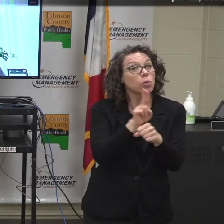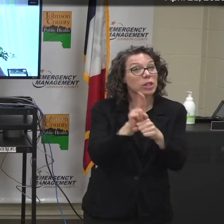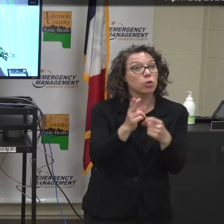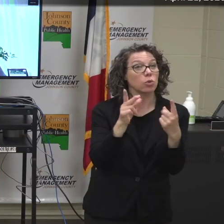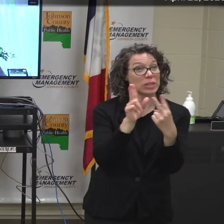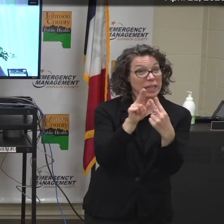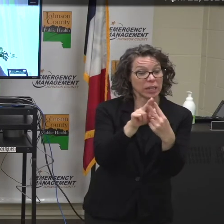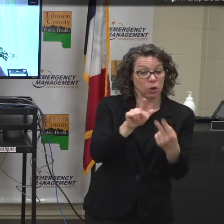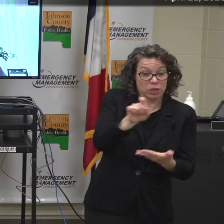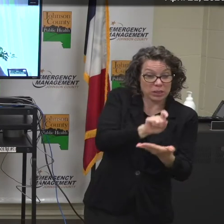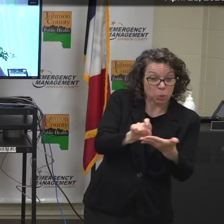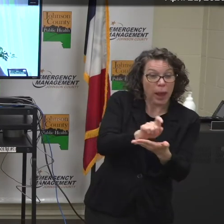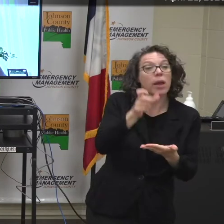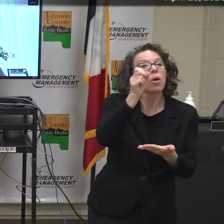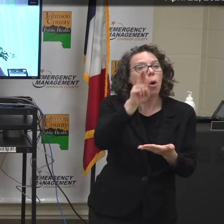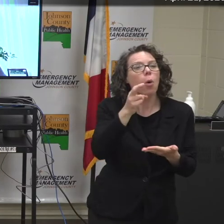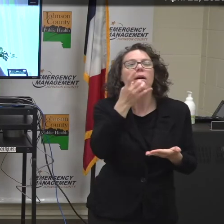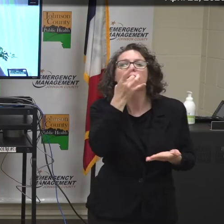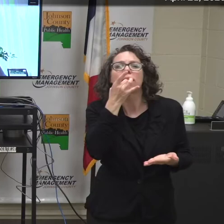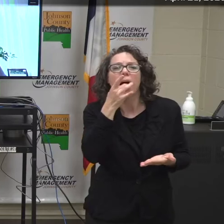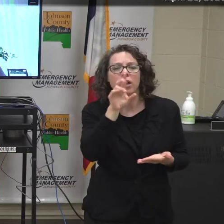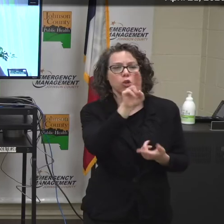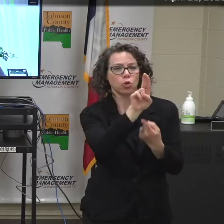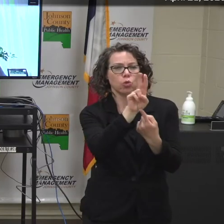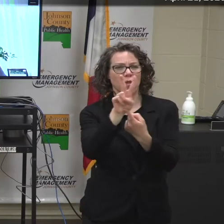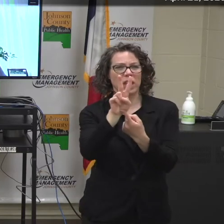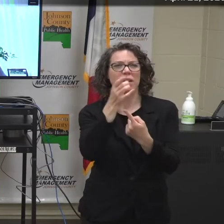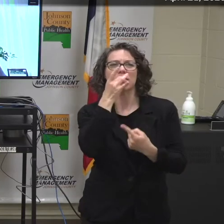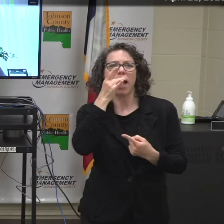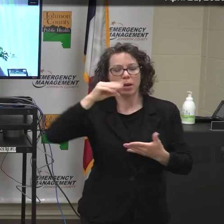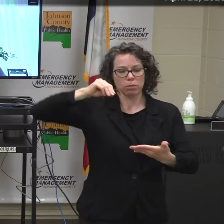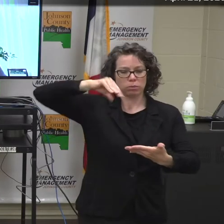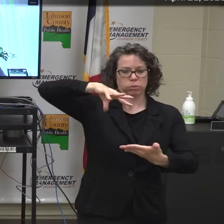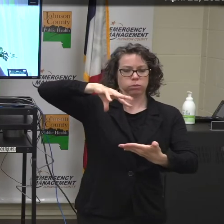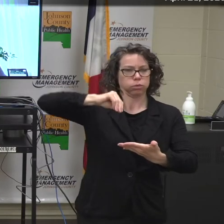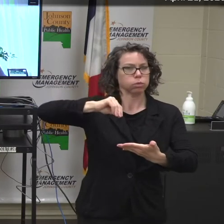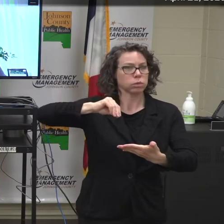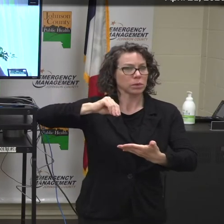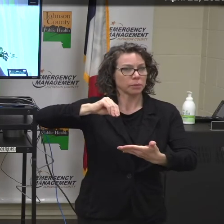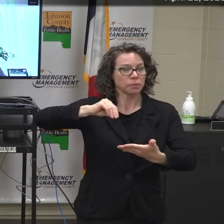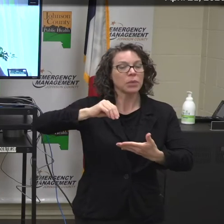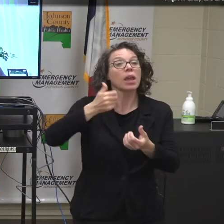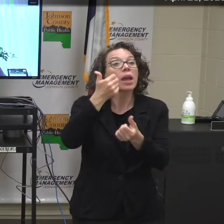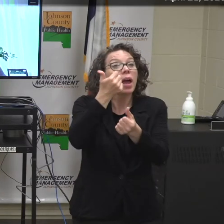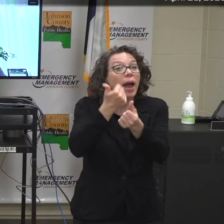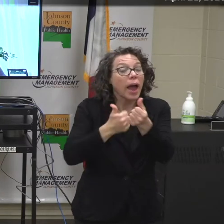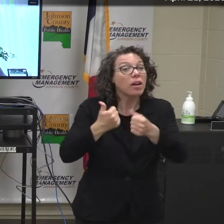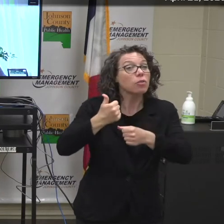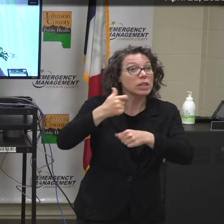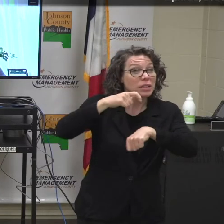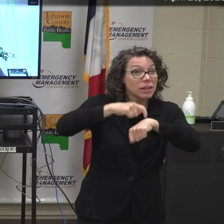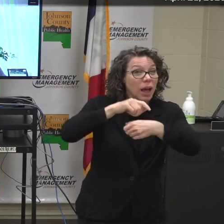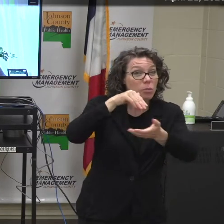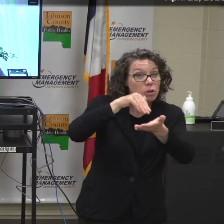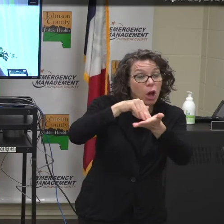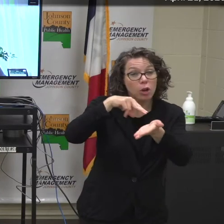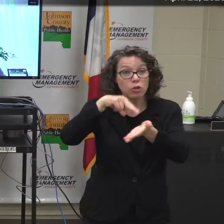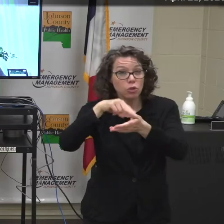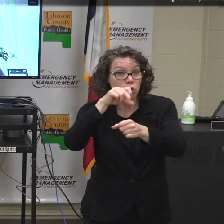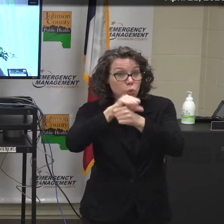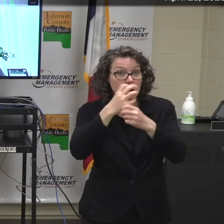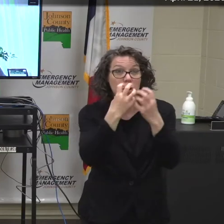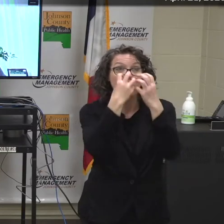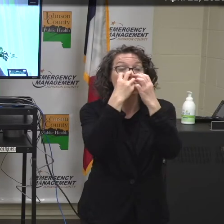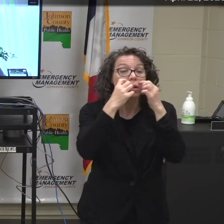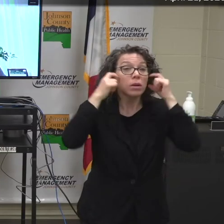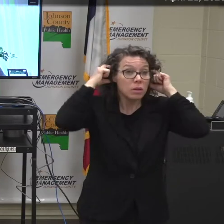masks. And we plan to disinfect these after each shift in which they are worn to provide another layer of protection